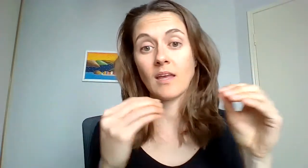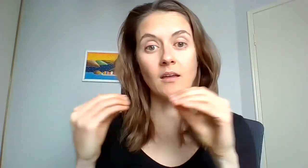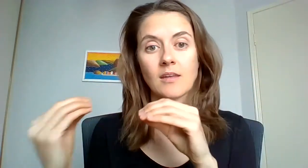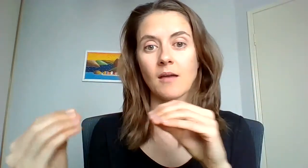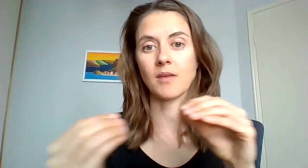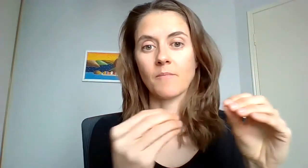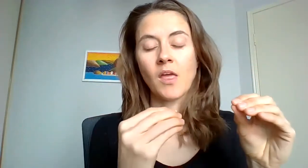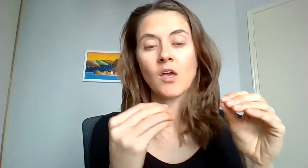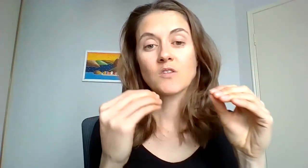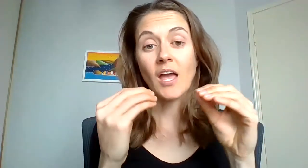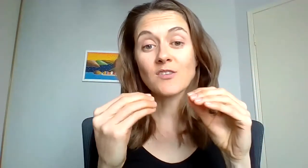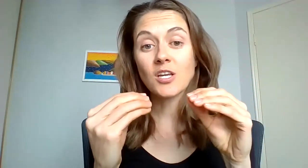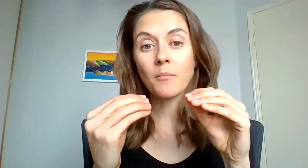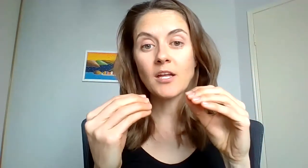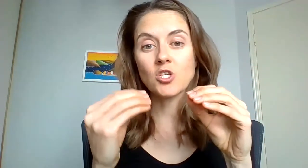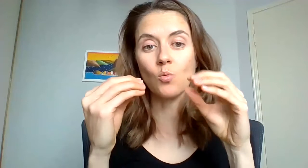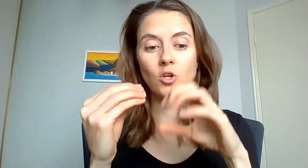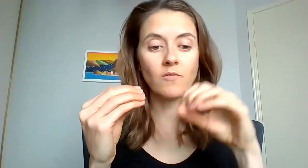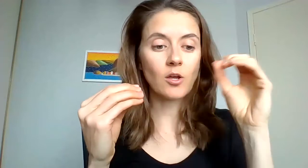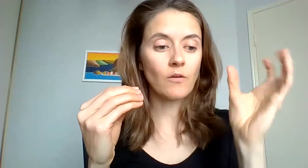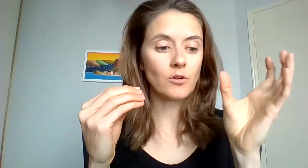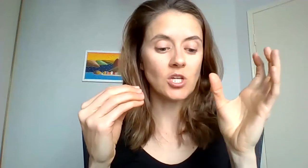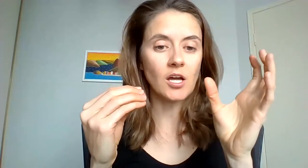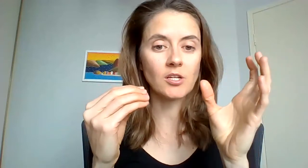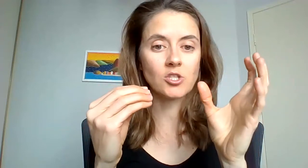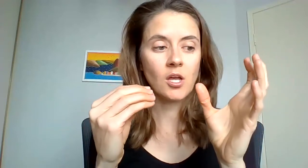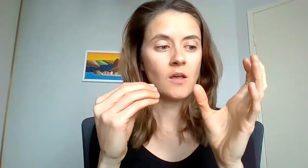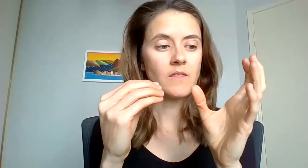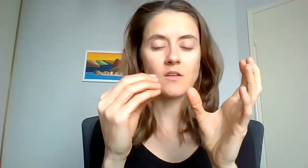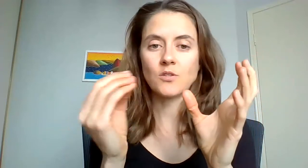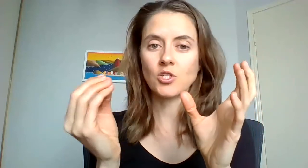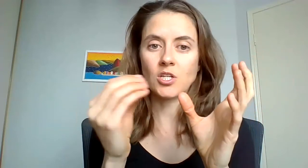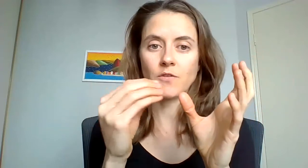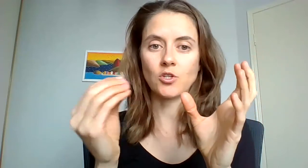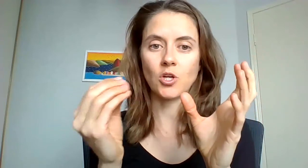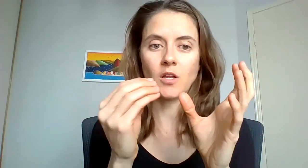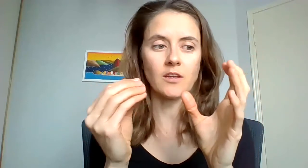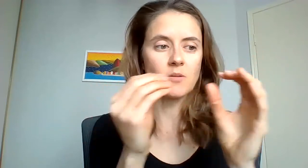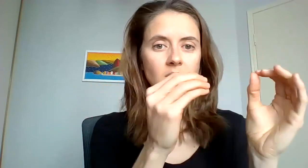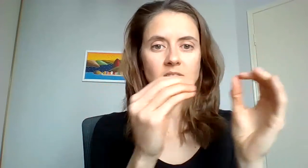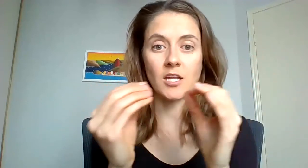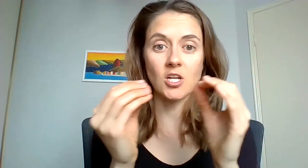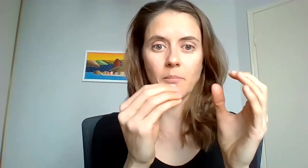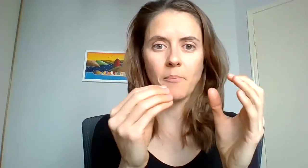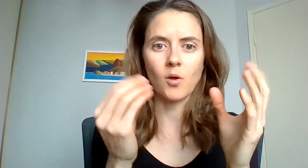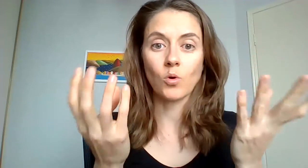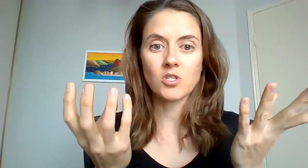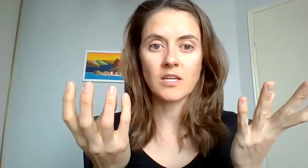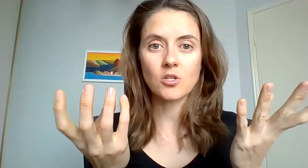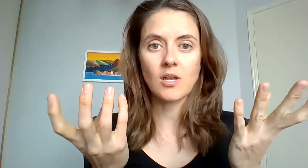yeah yeah yeah. So as you can imagine when you've let go of your charge, there is no charge for your child then to be this energetic puppet, what do they do